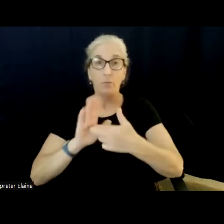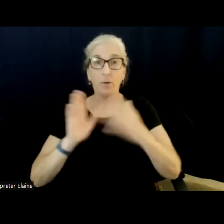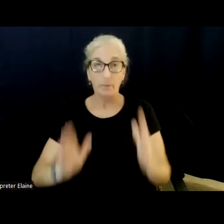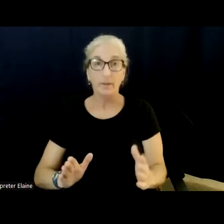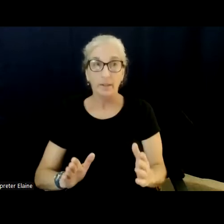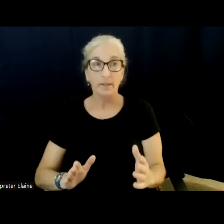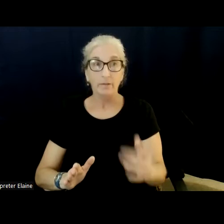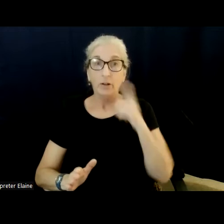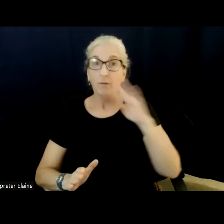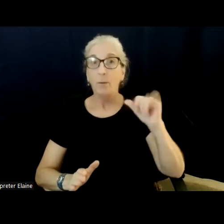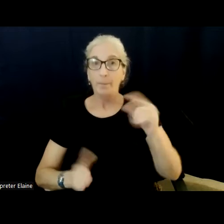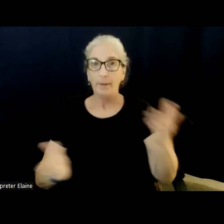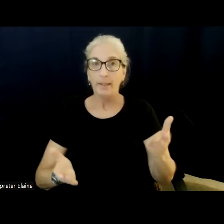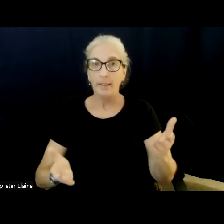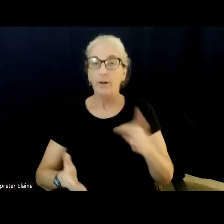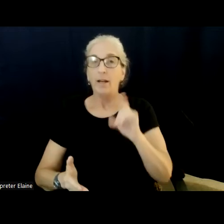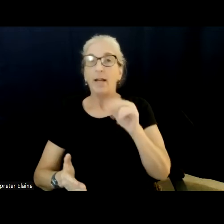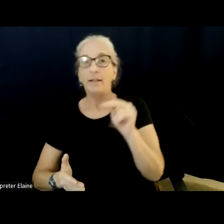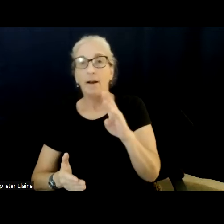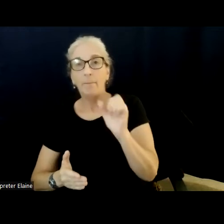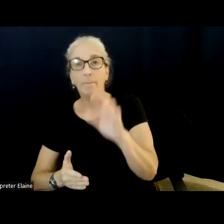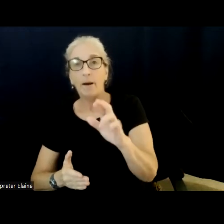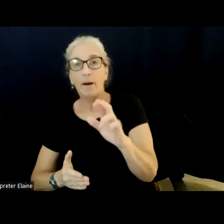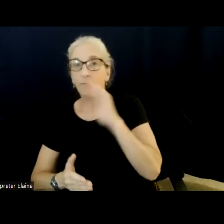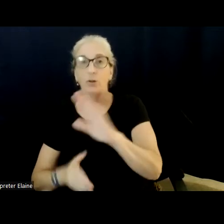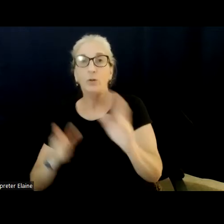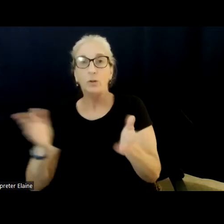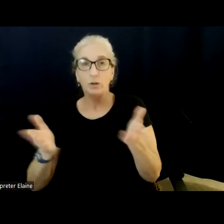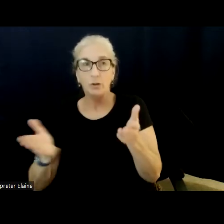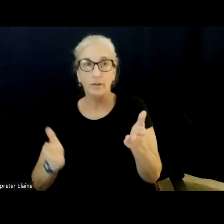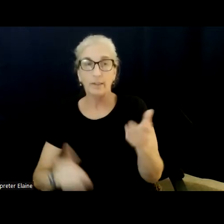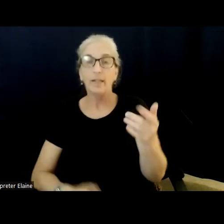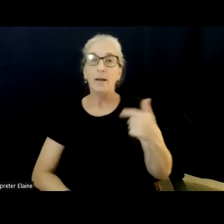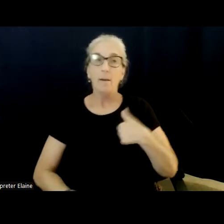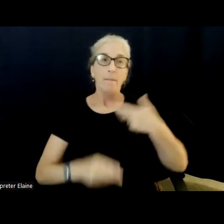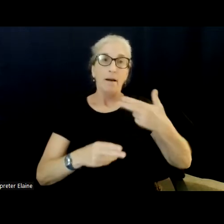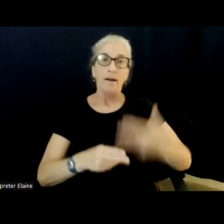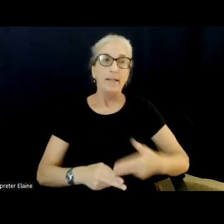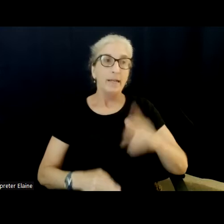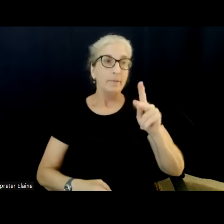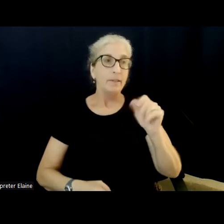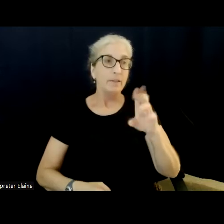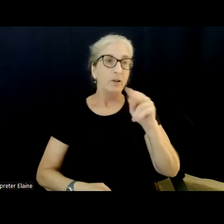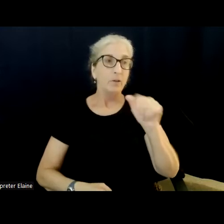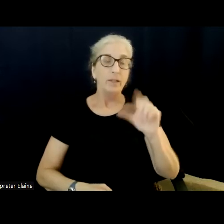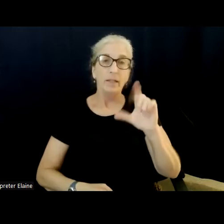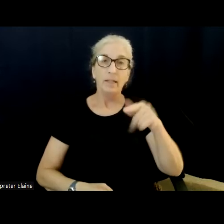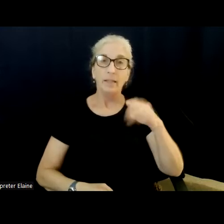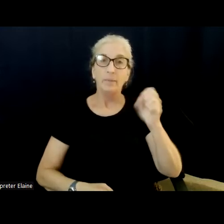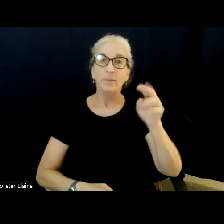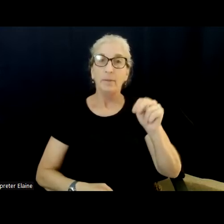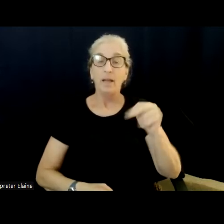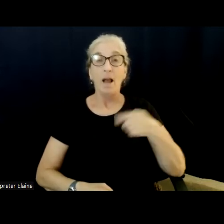public service. My name is Karina Lipsman, and I'm the only Ukrainian born refugee immigrant running for Congress in the country.